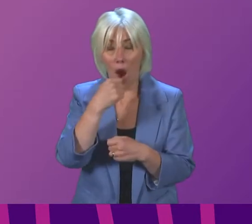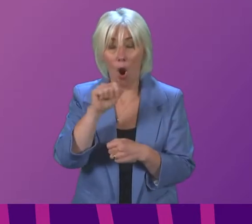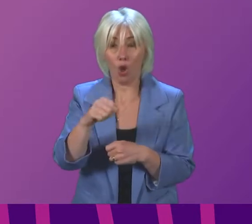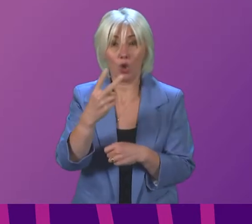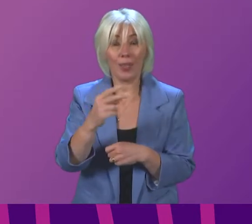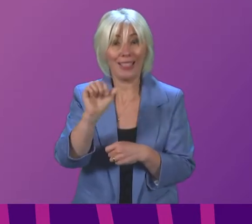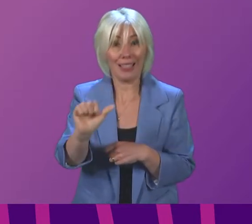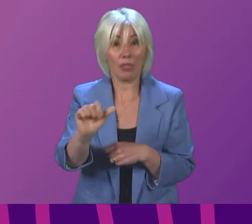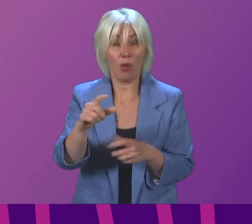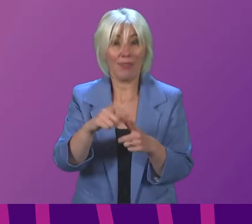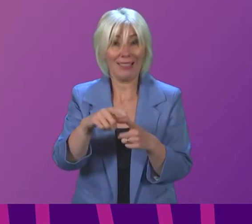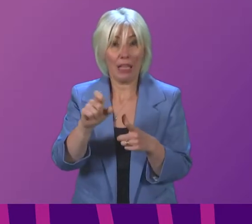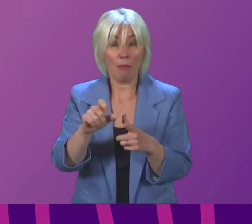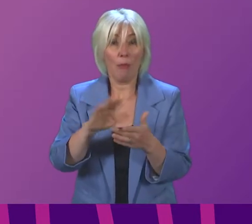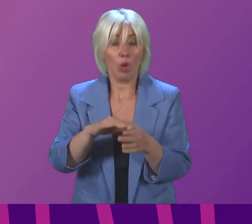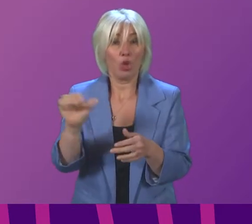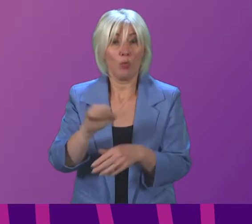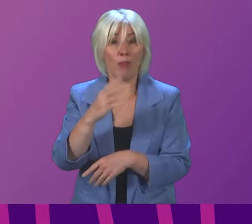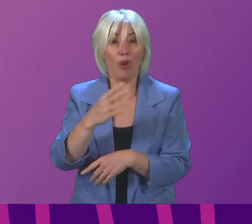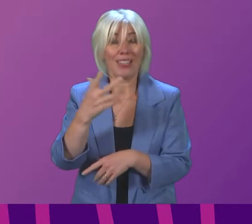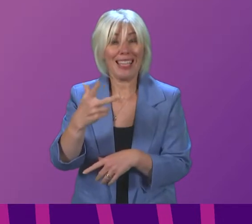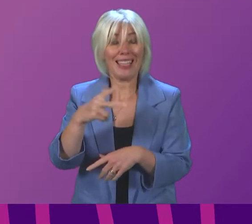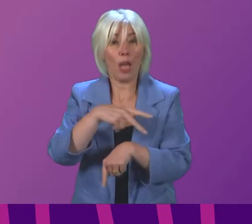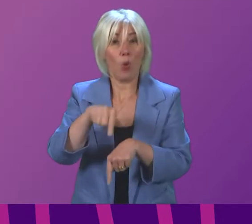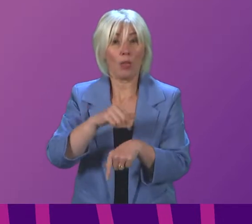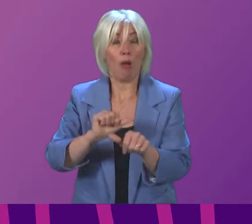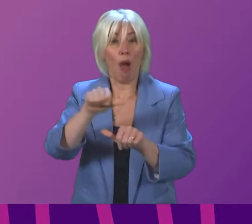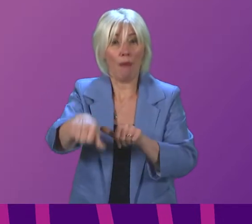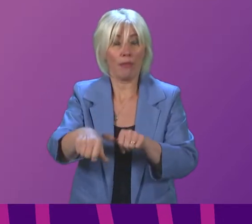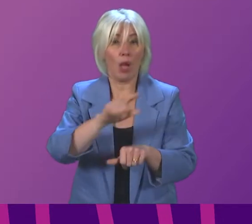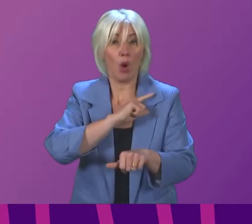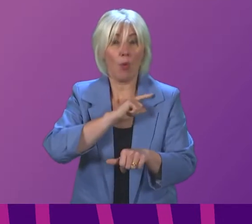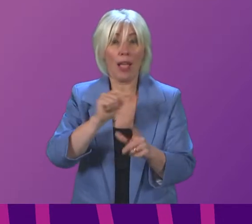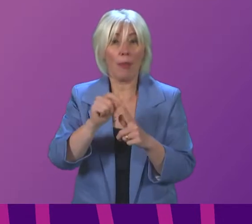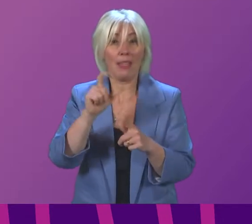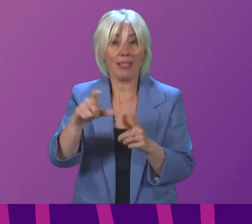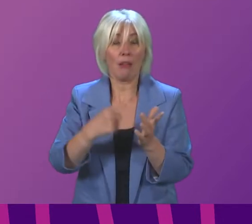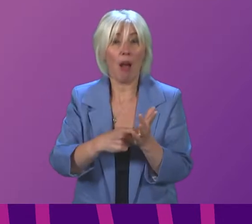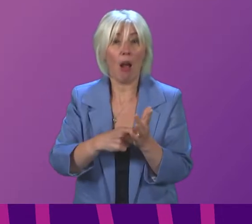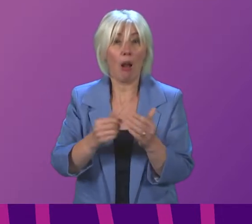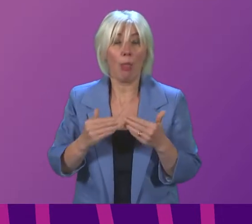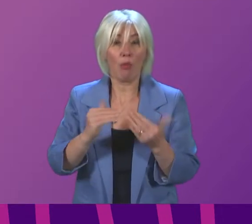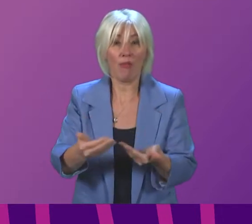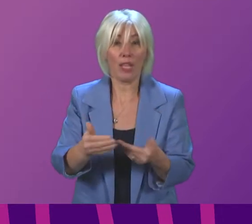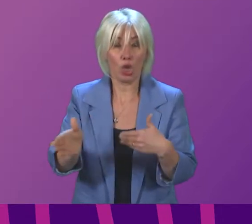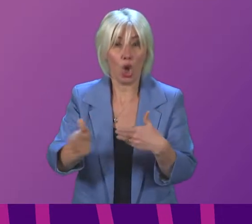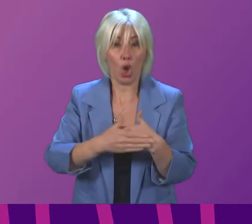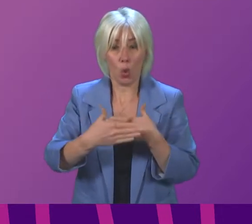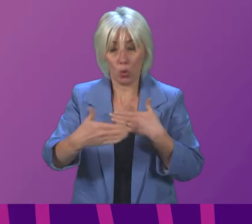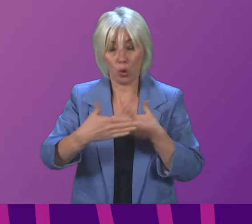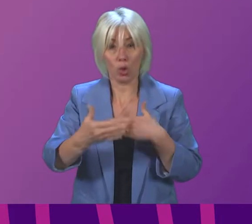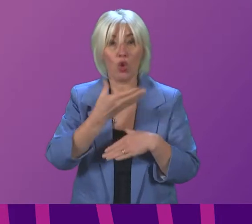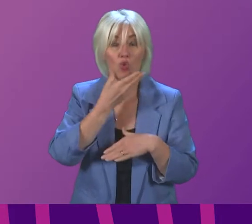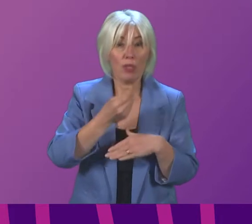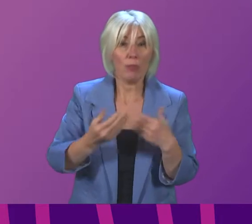48 hours after arrival due to the PCR providers being closed between Christmas and New Year